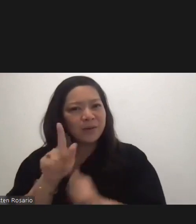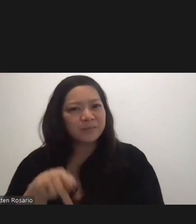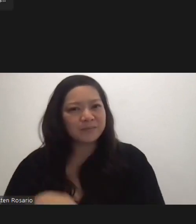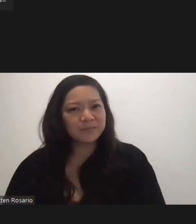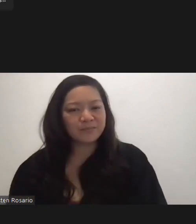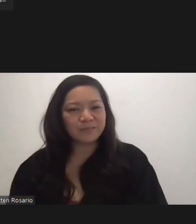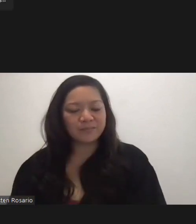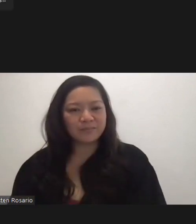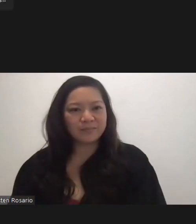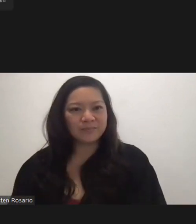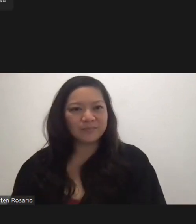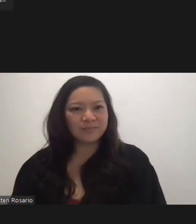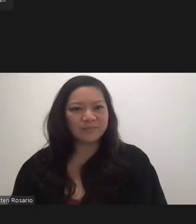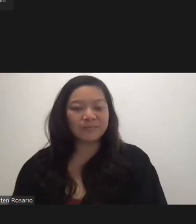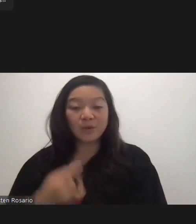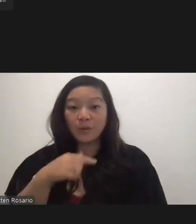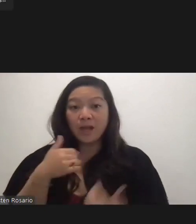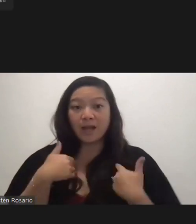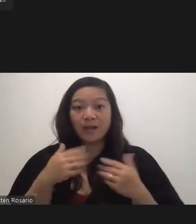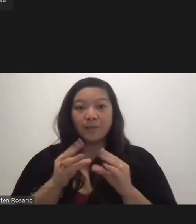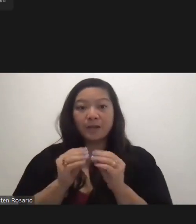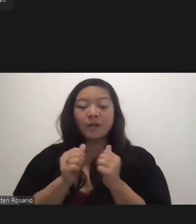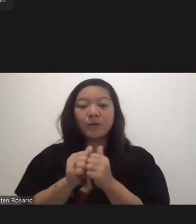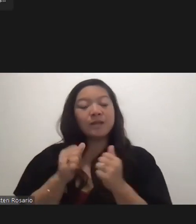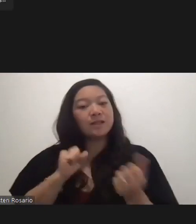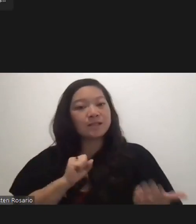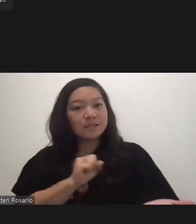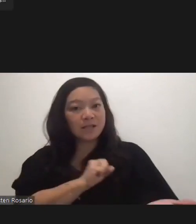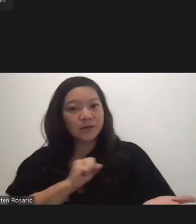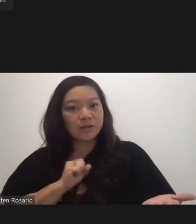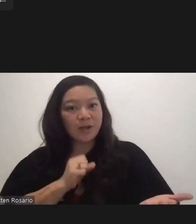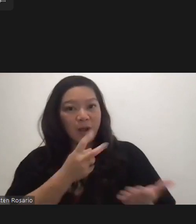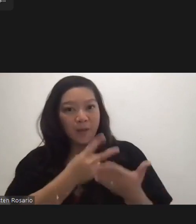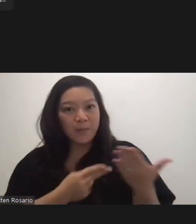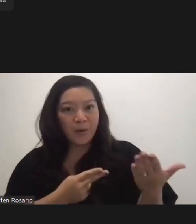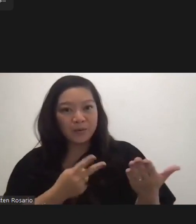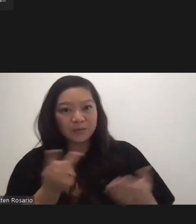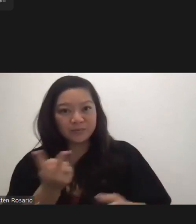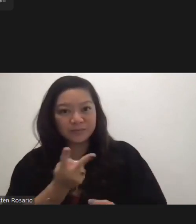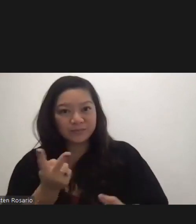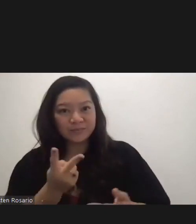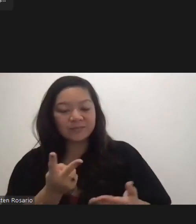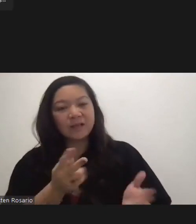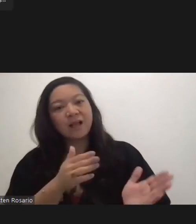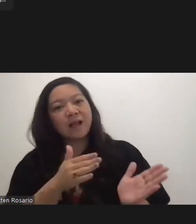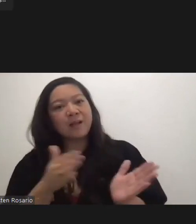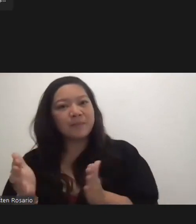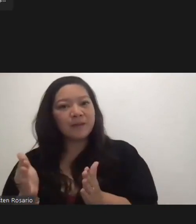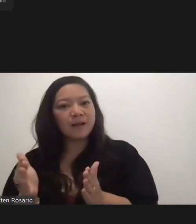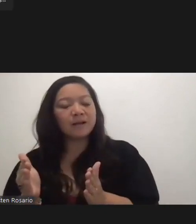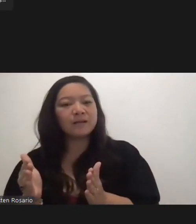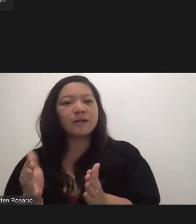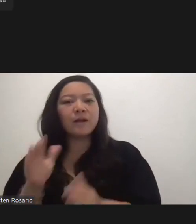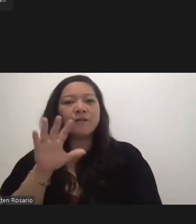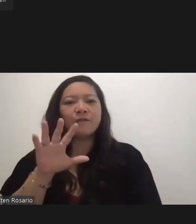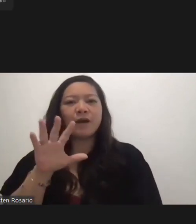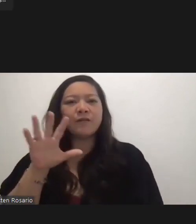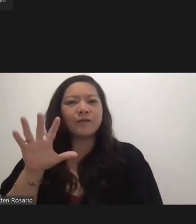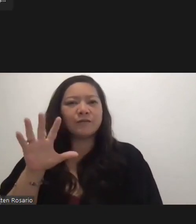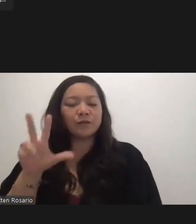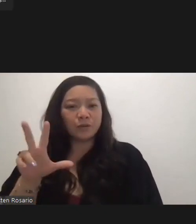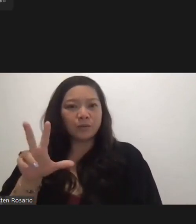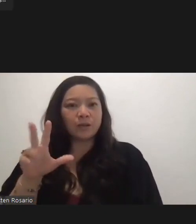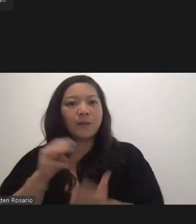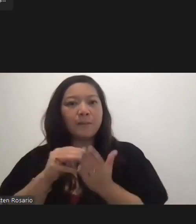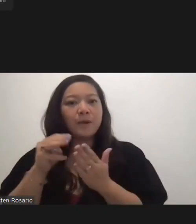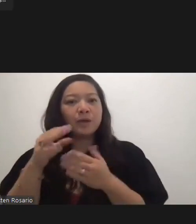You had a meeting with the senators, and both of you laid out your plans on how the $553 million should be spent.